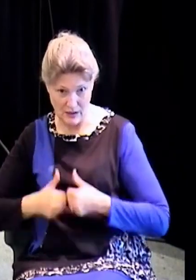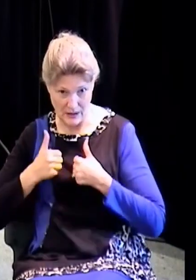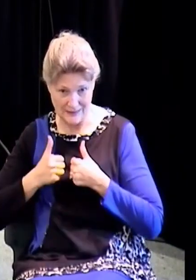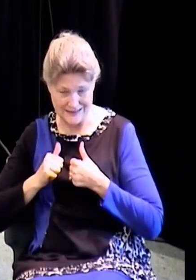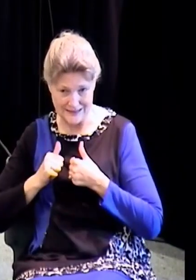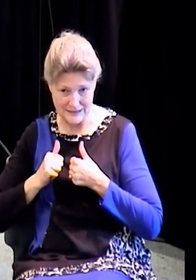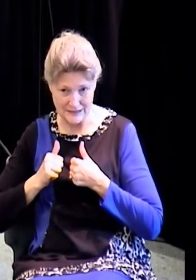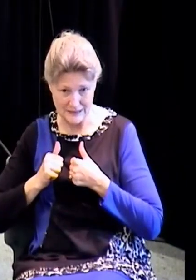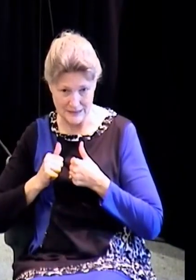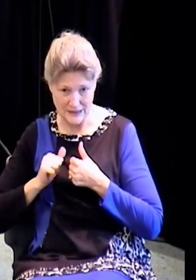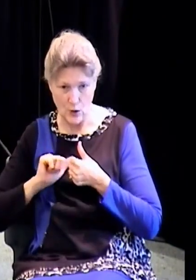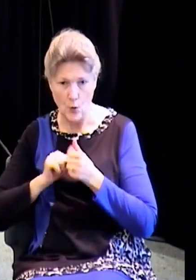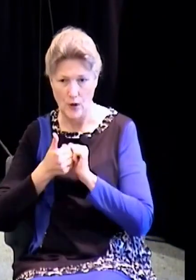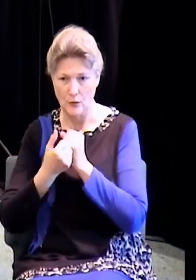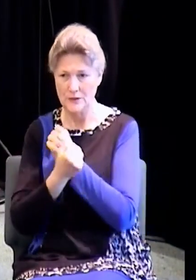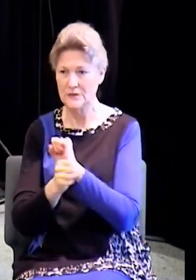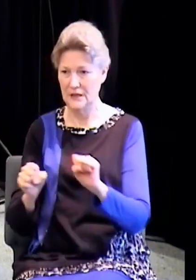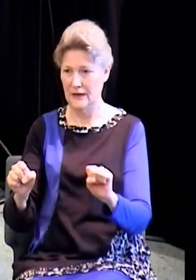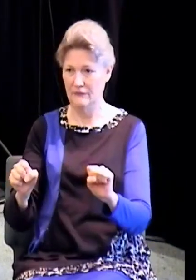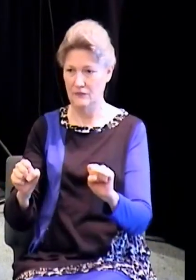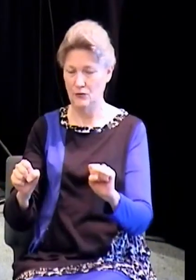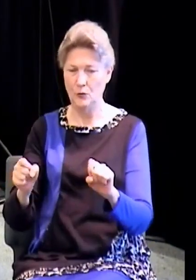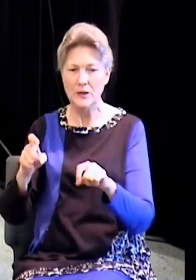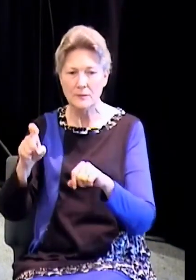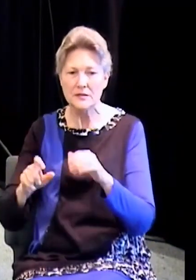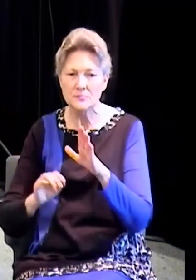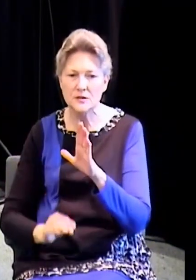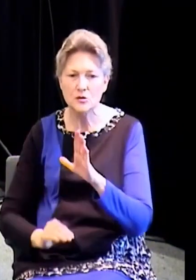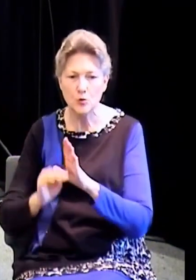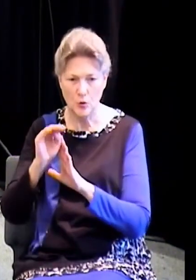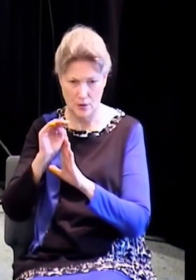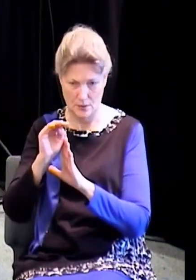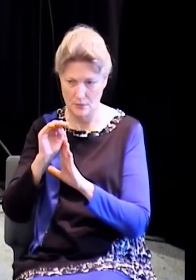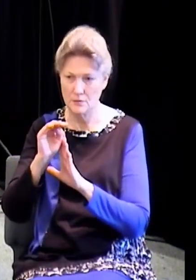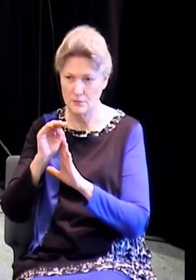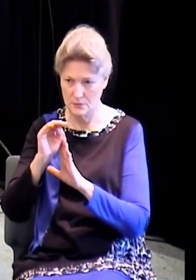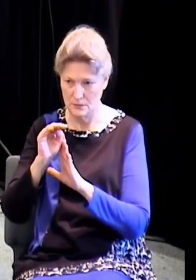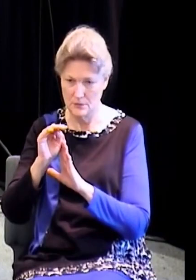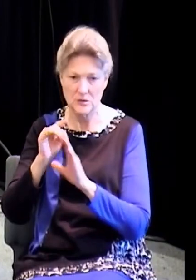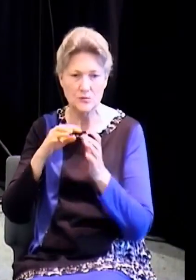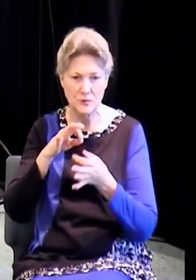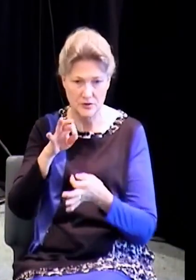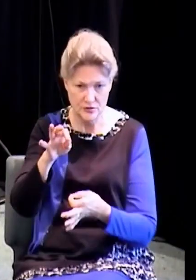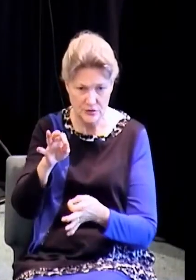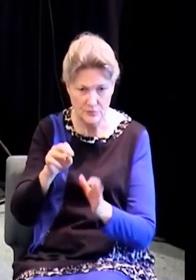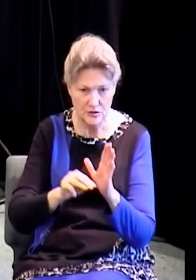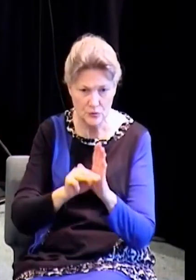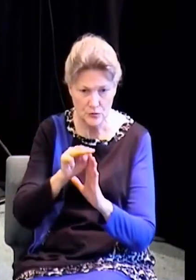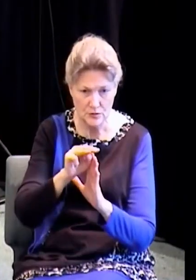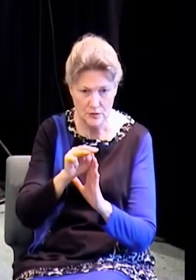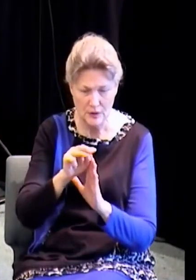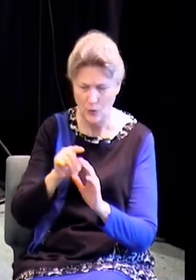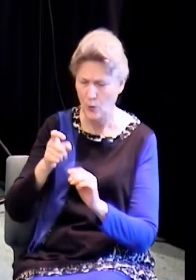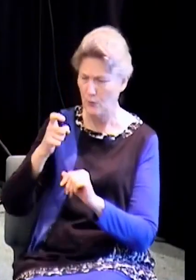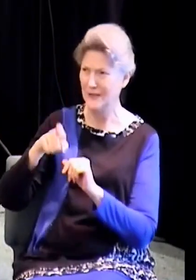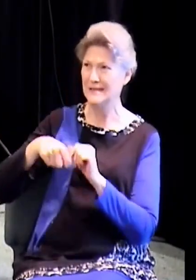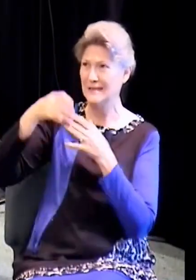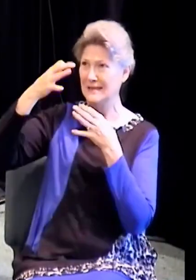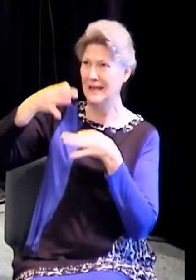we need to say to ourself, I'm going to get changed. I'm going to get changed. When I get